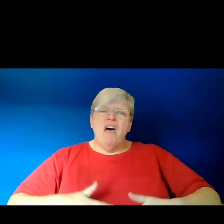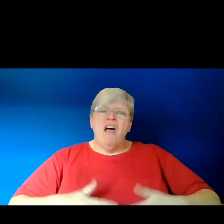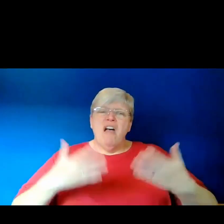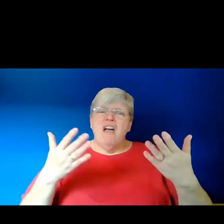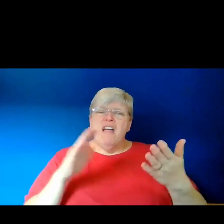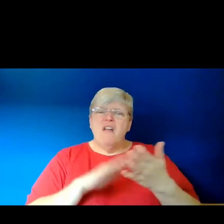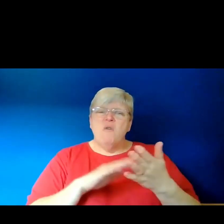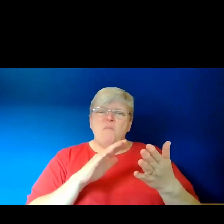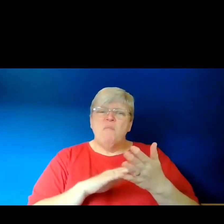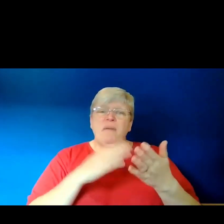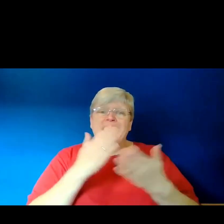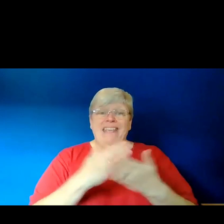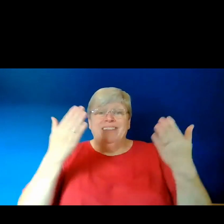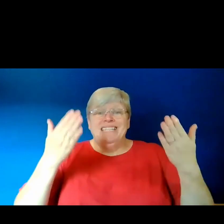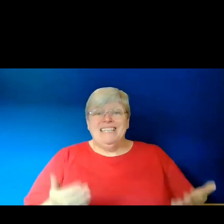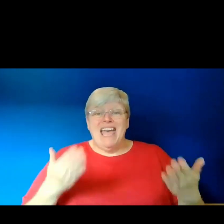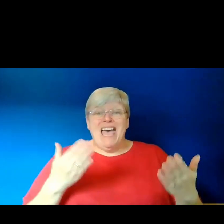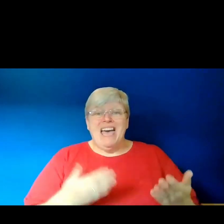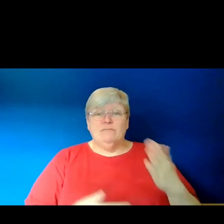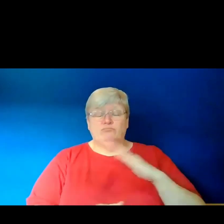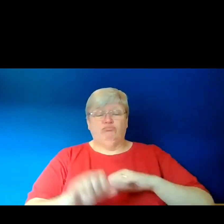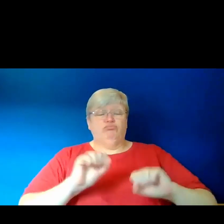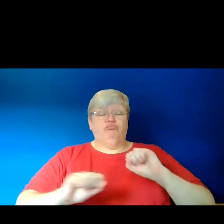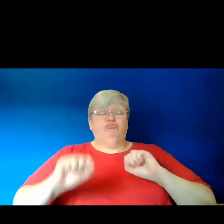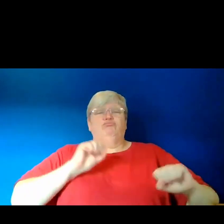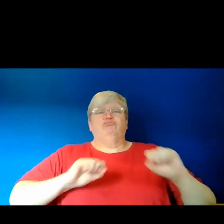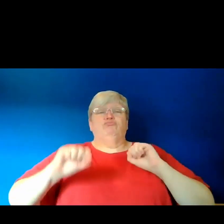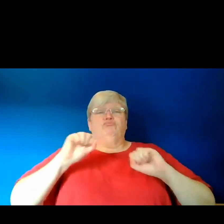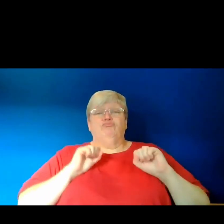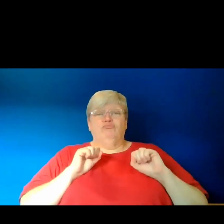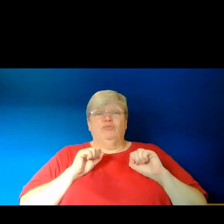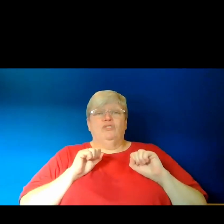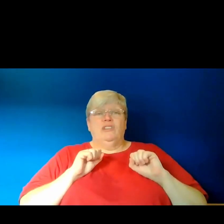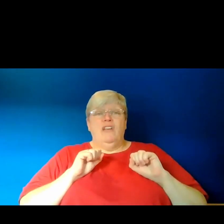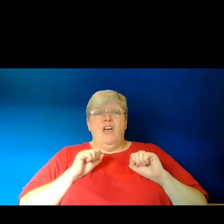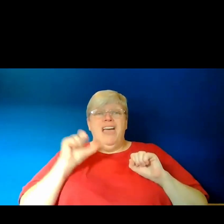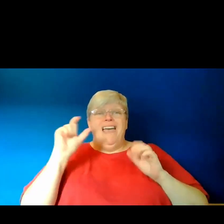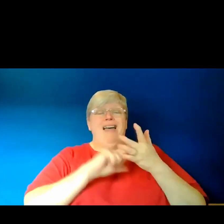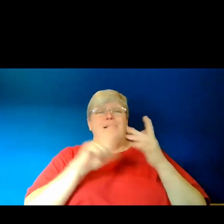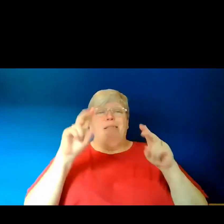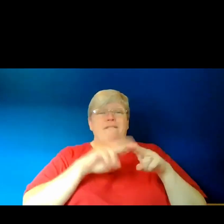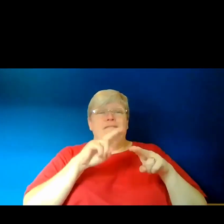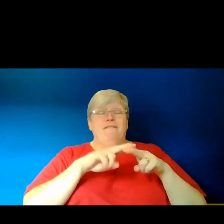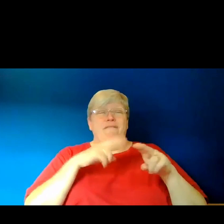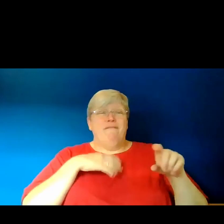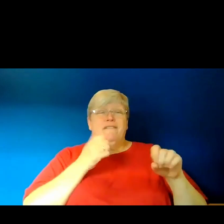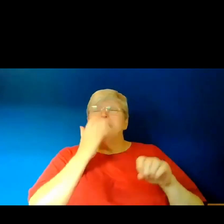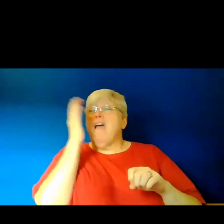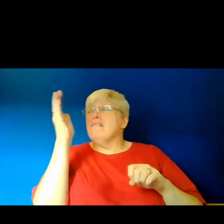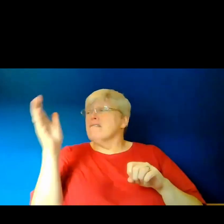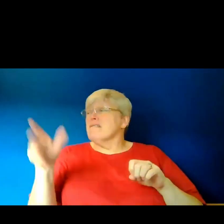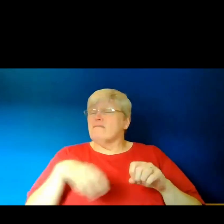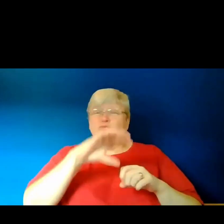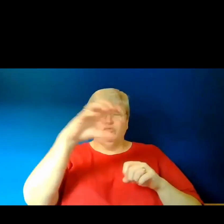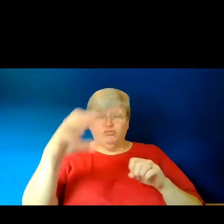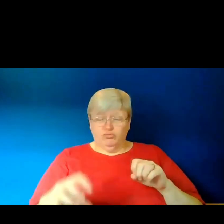Even now, forced back against the palms, on a cliff strewn with nutshells and red spit,